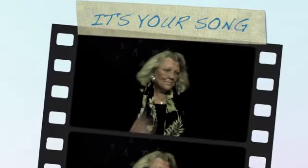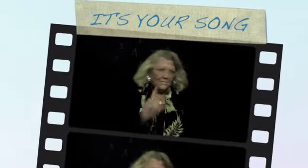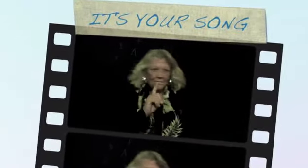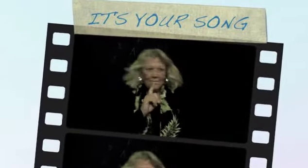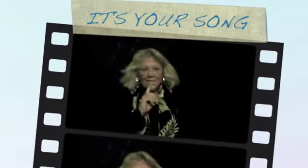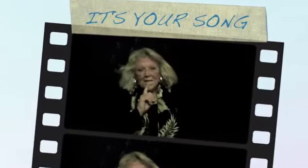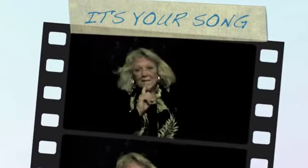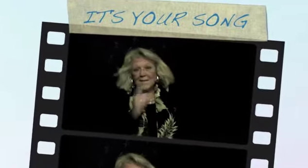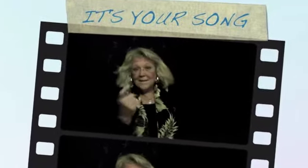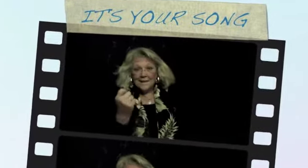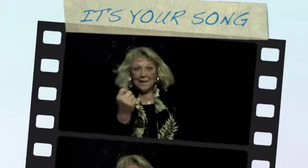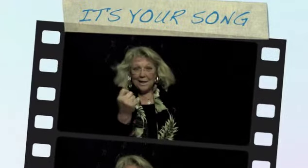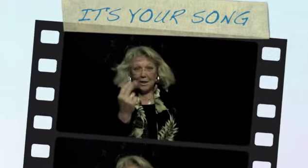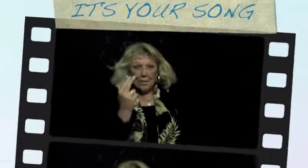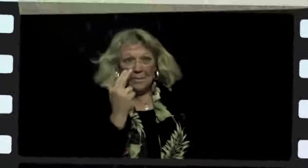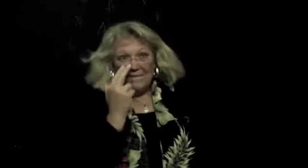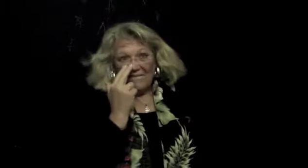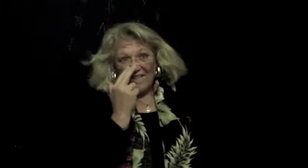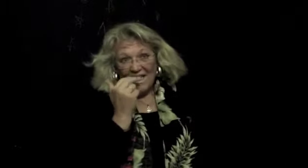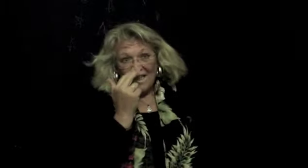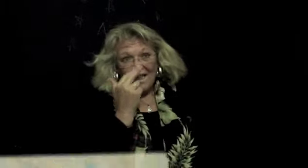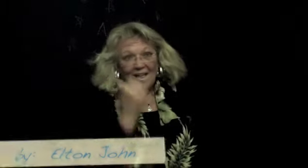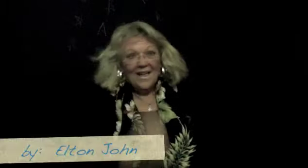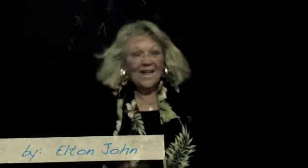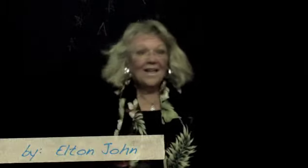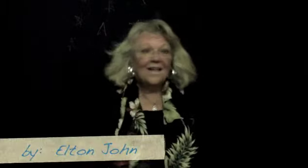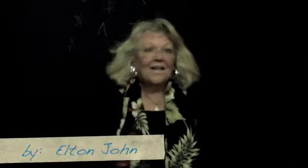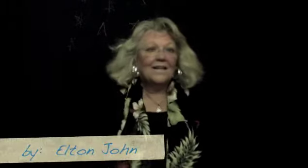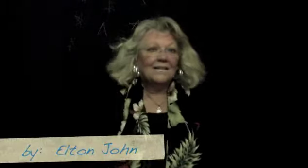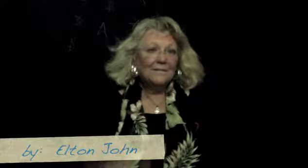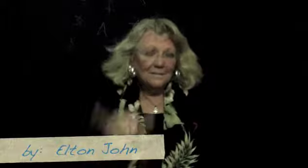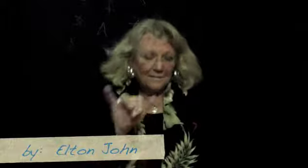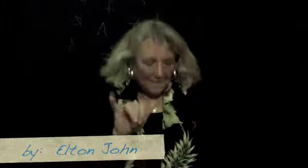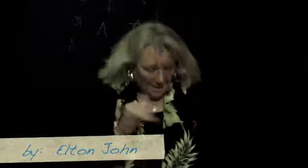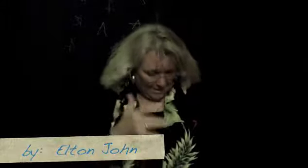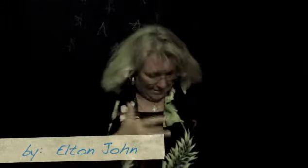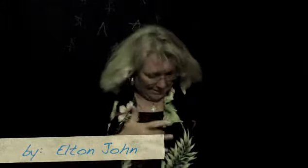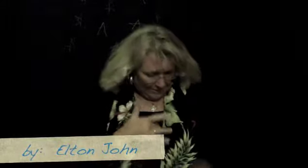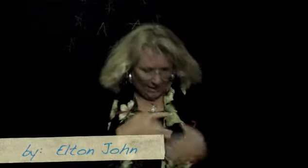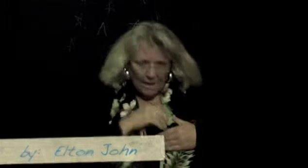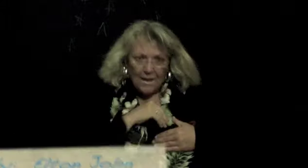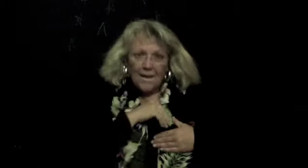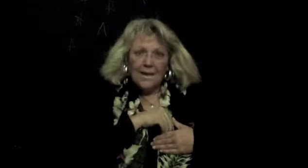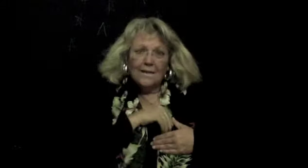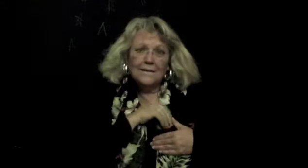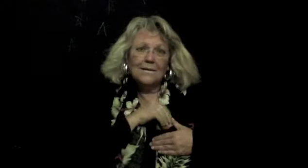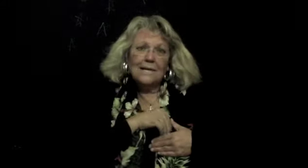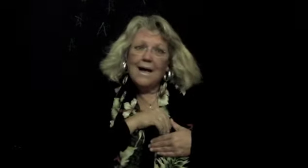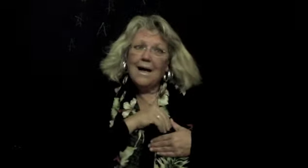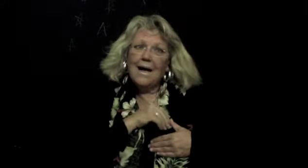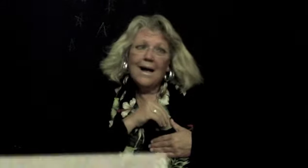It's a little bit funny, this feeling inside